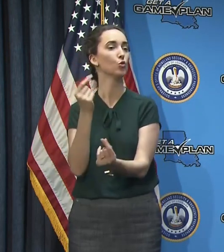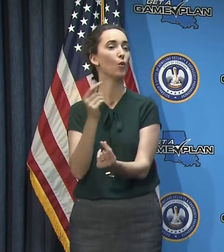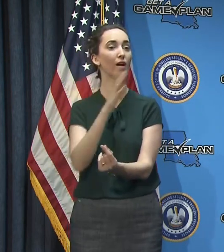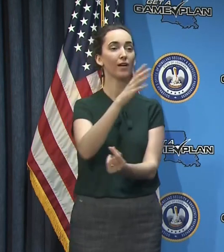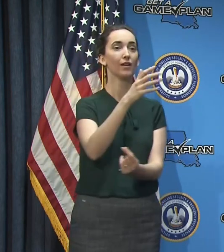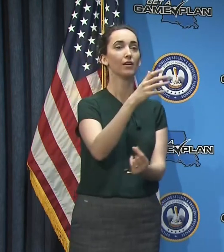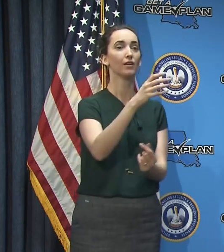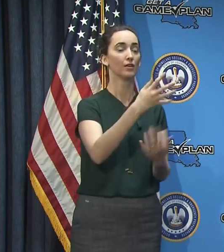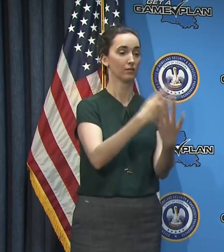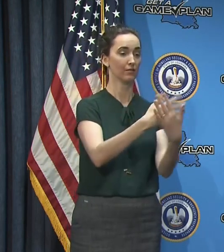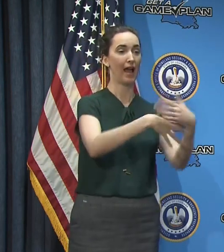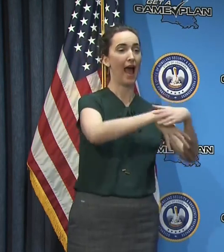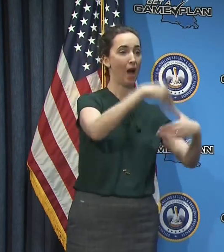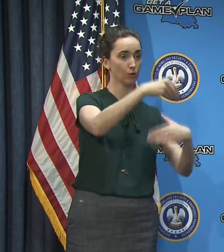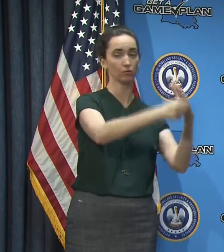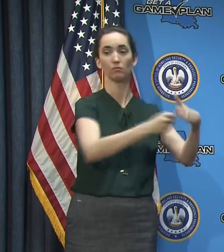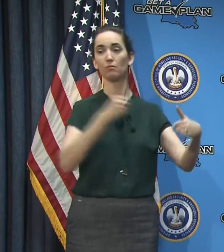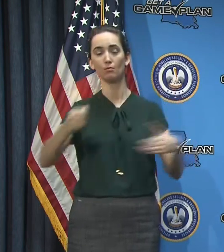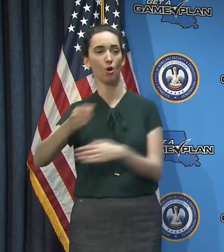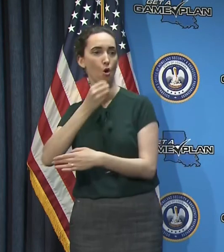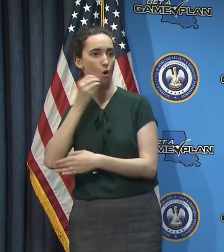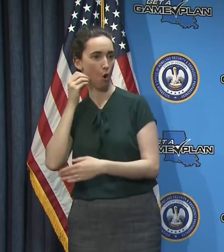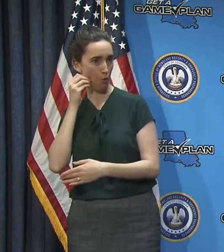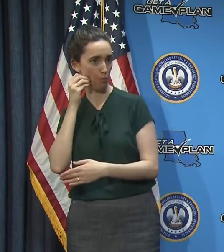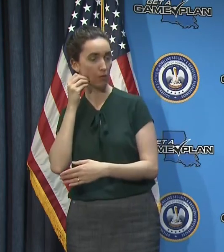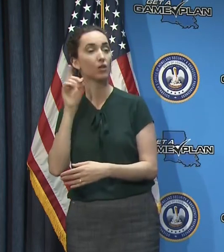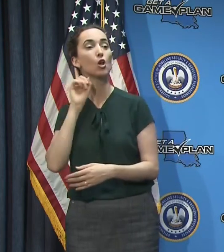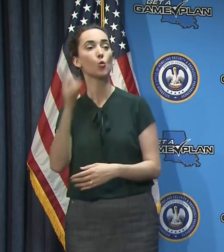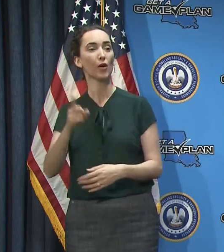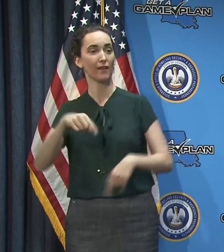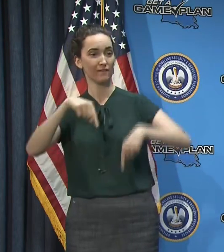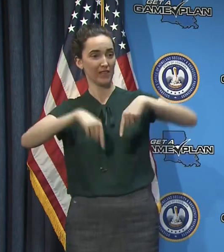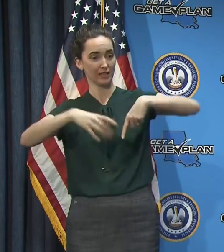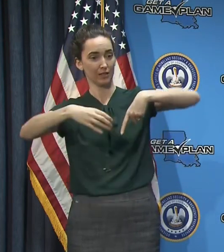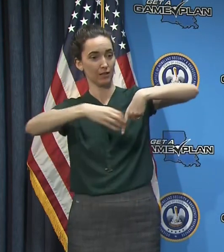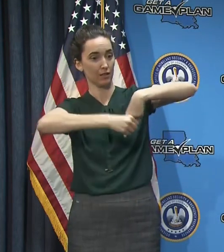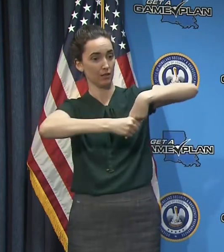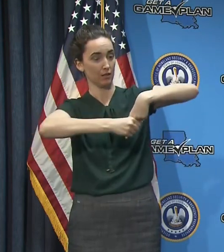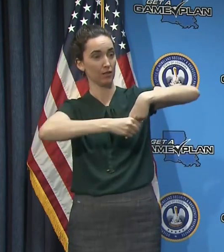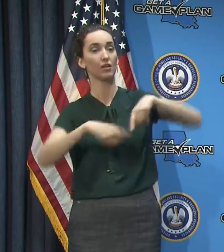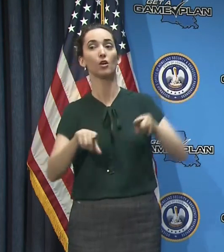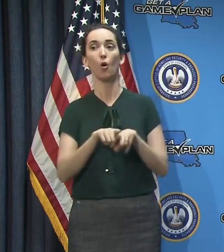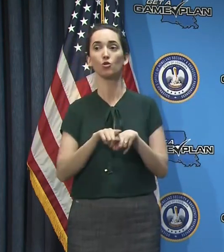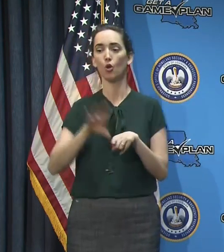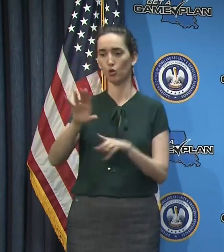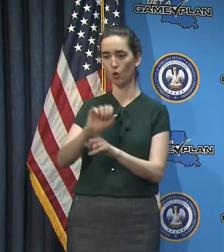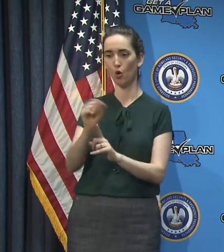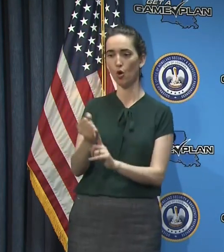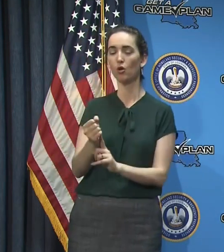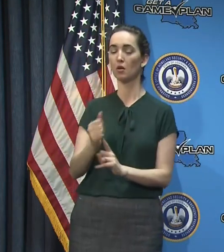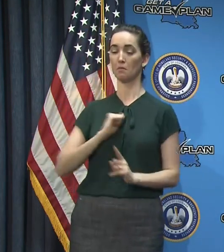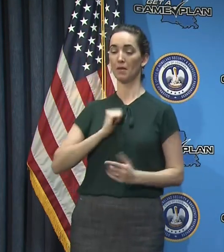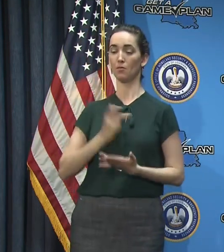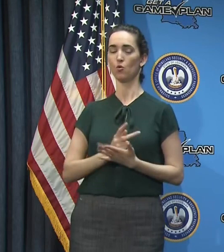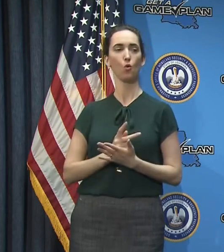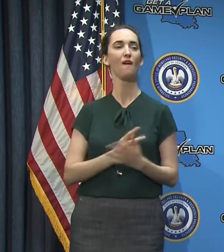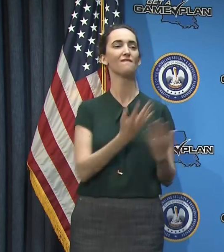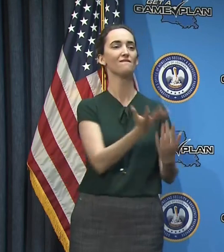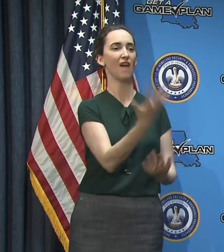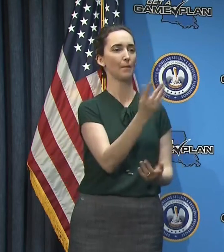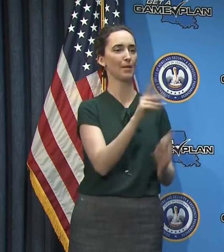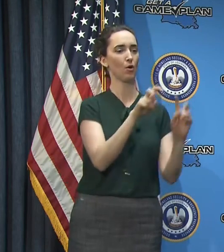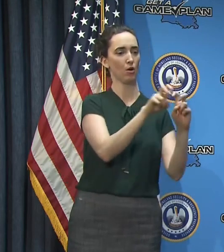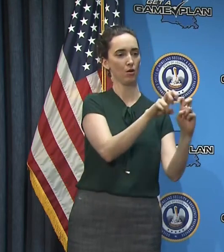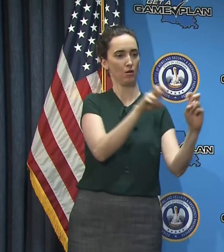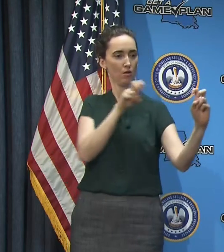They would have an ankle bracelet on and their case would be approved by five of six people sitting on the special panel, uh, that would look at this.